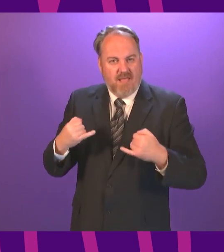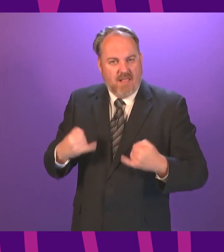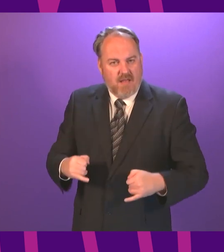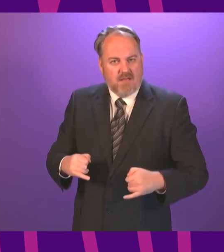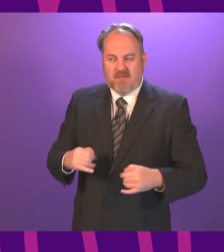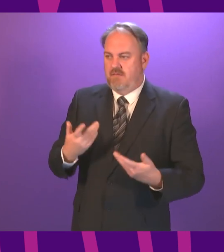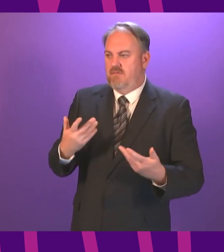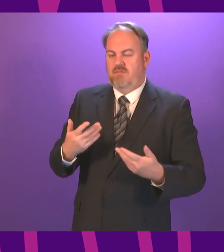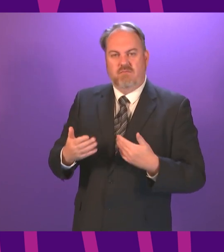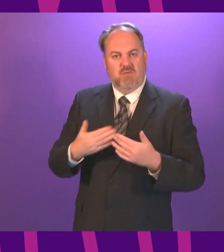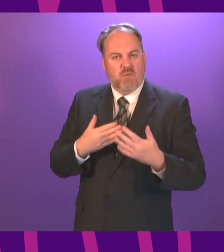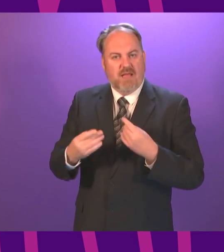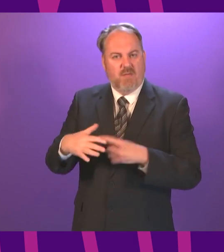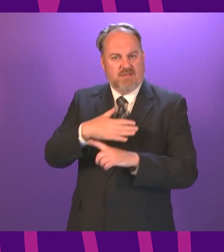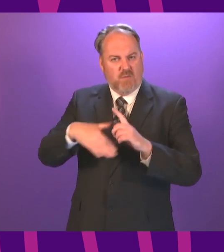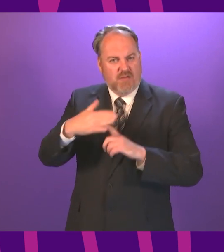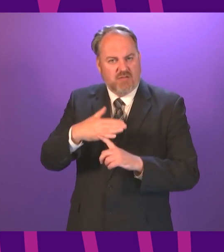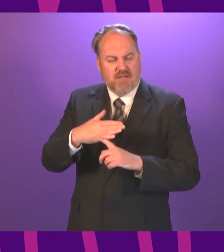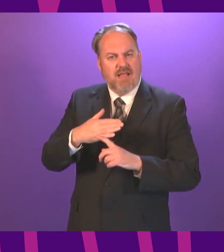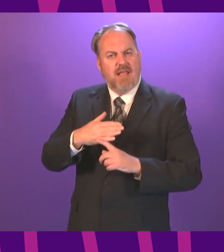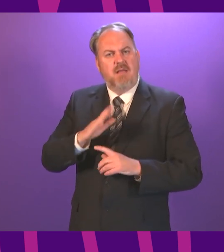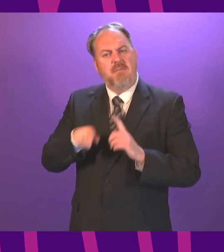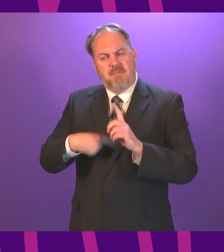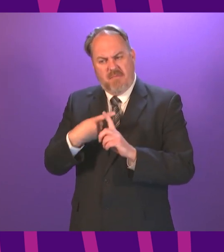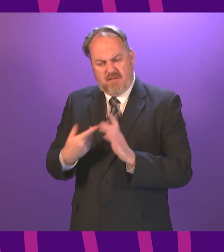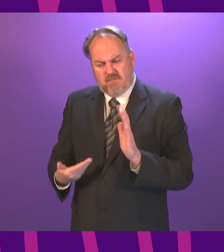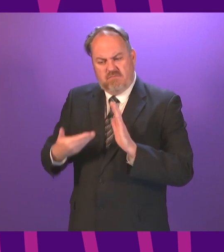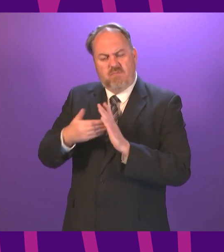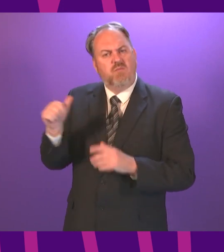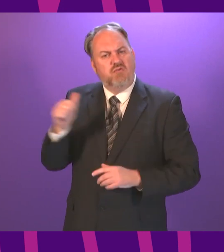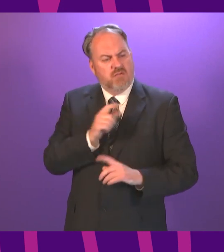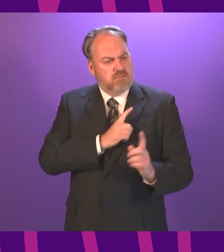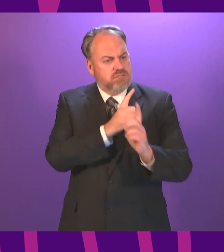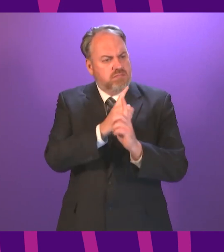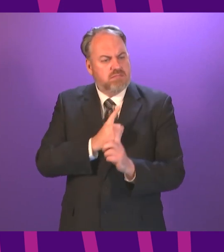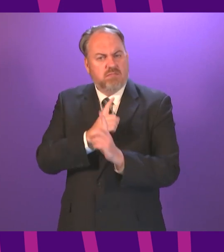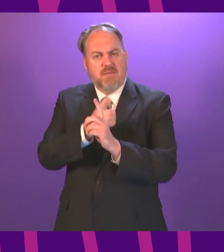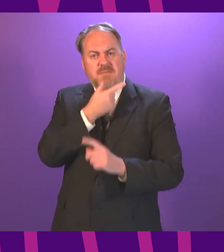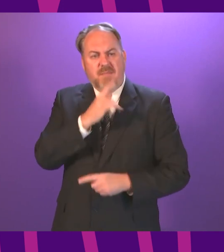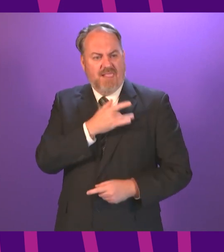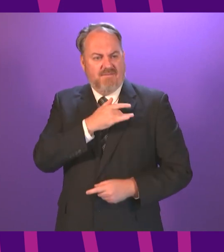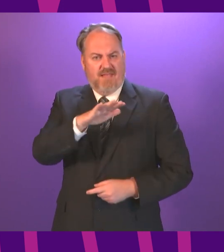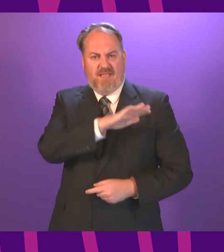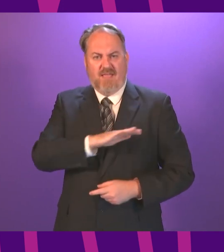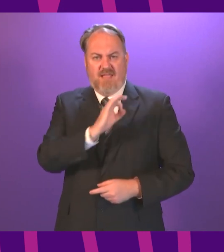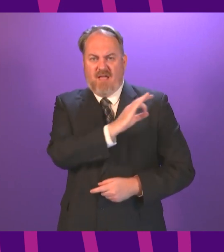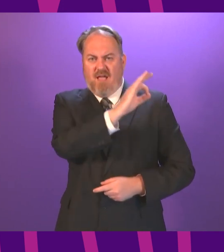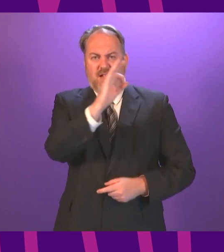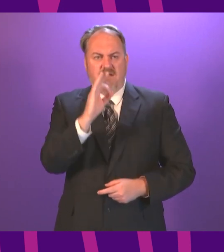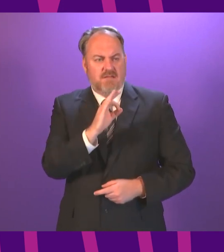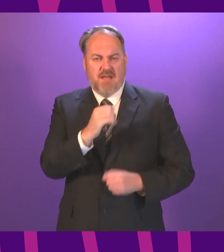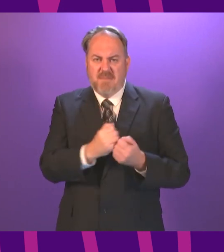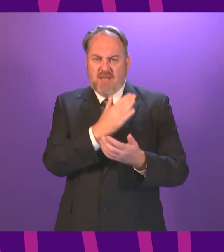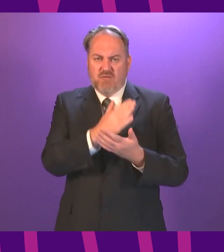with local communities, which was highlighted in the recent committee report, and look at how we make sure that